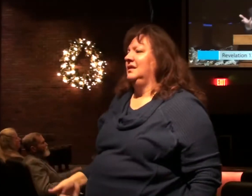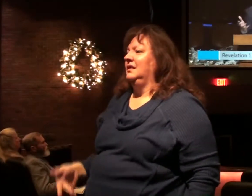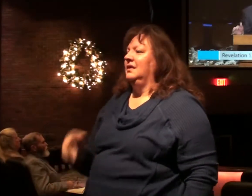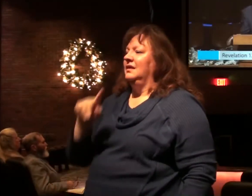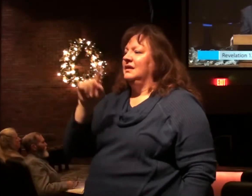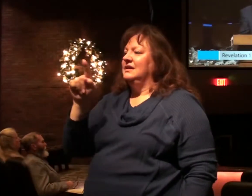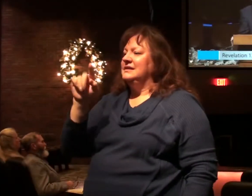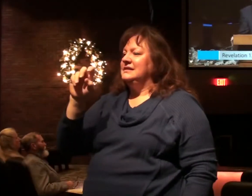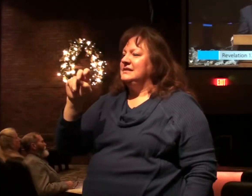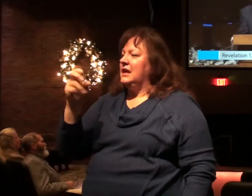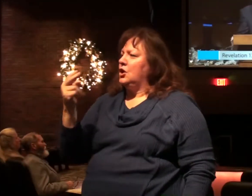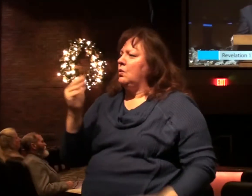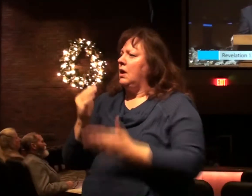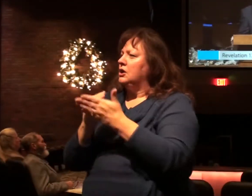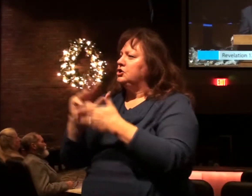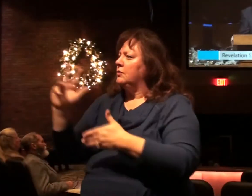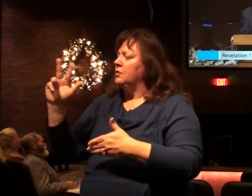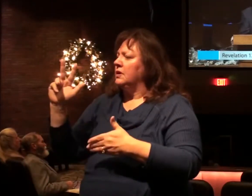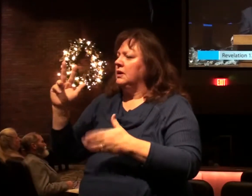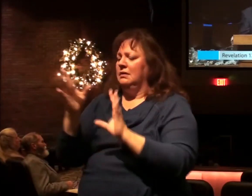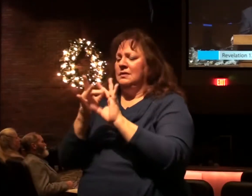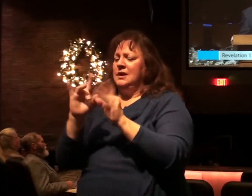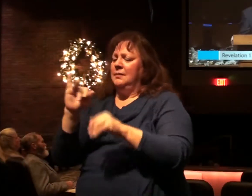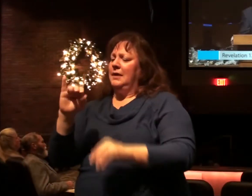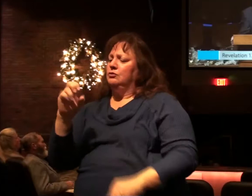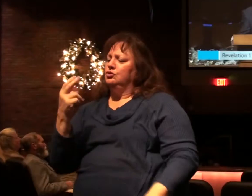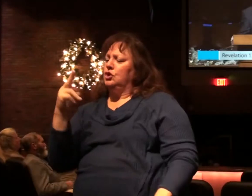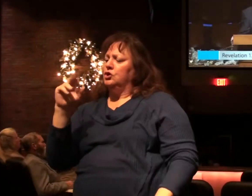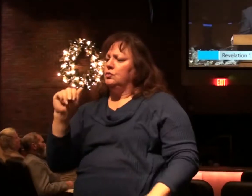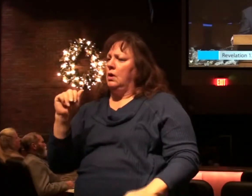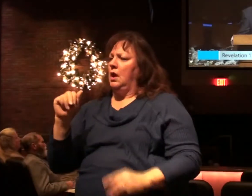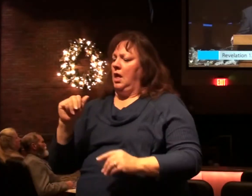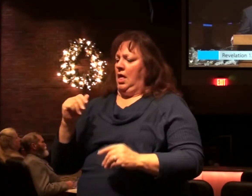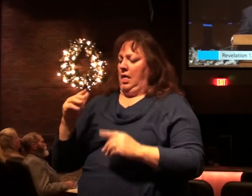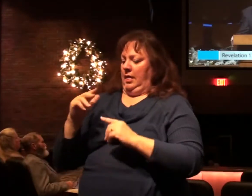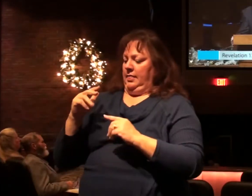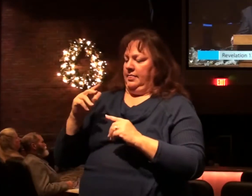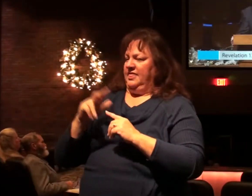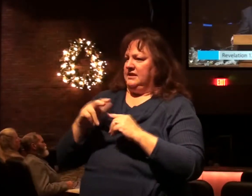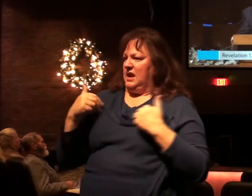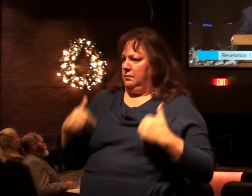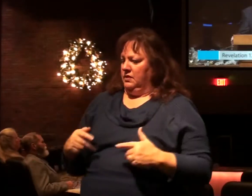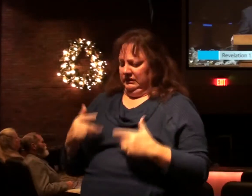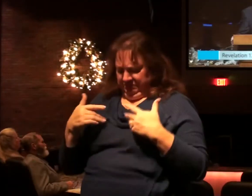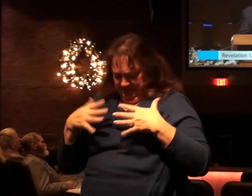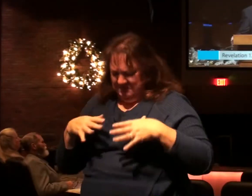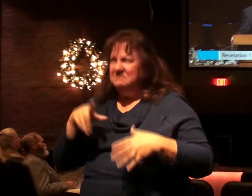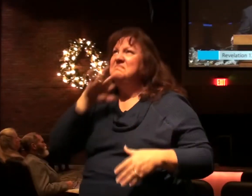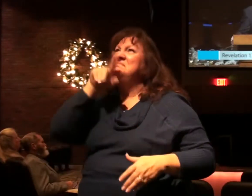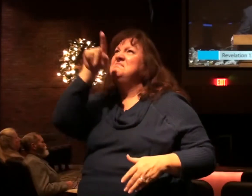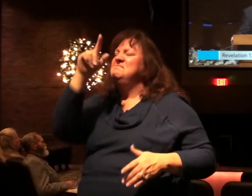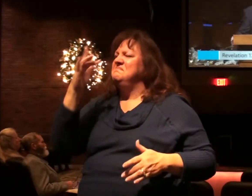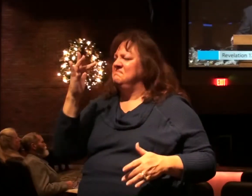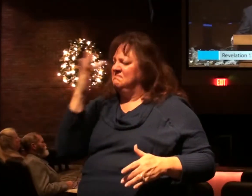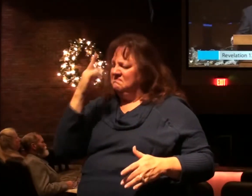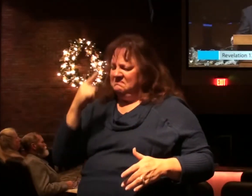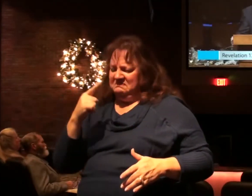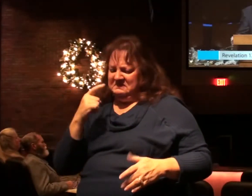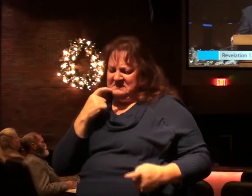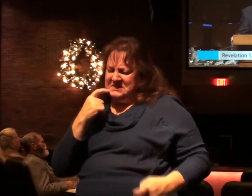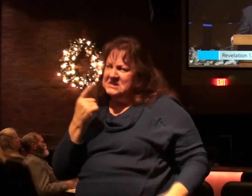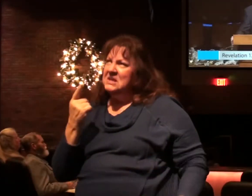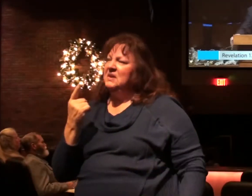Zechariah chapter 3. What did he say about Joshua the high priest? He's got dirt on his garments, filth on his garments.